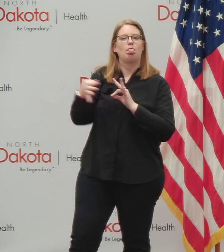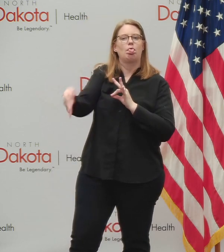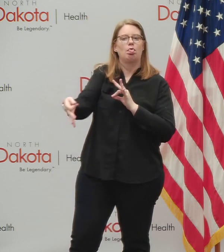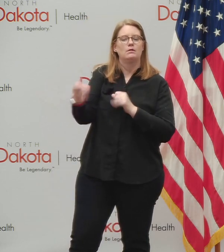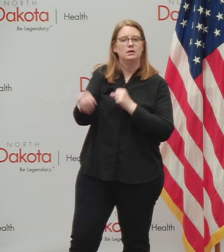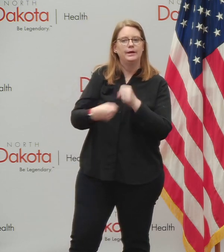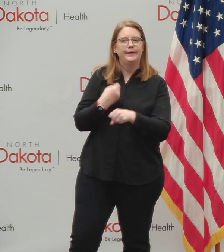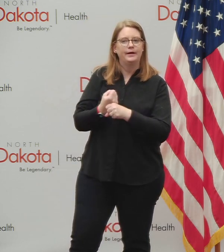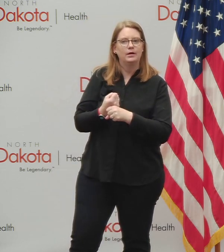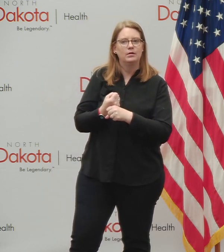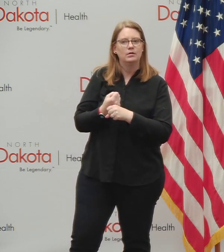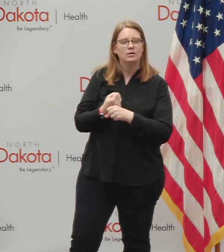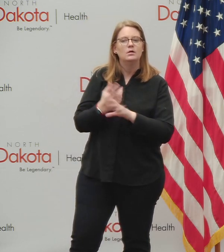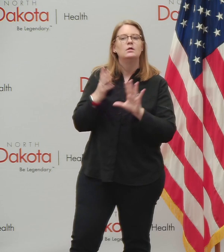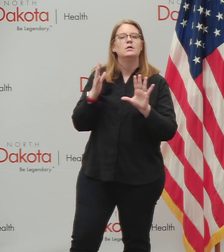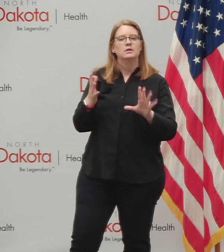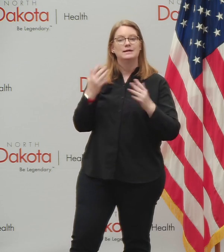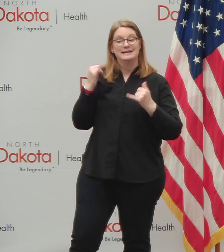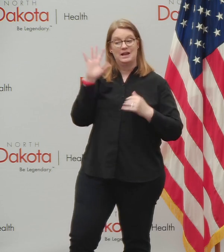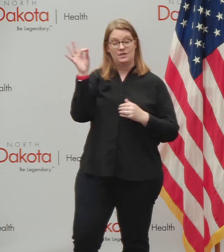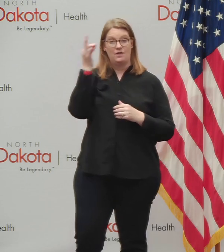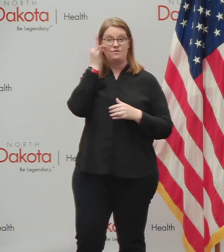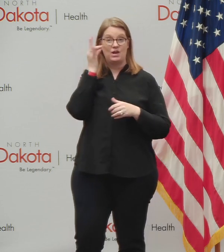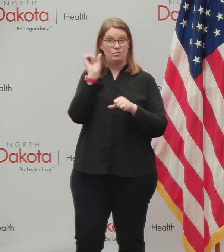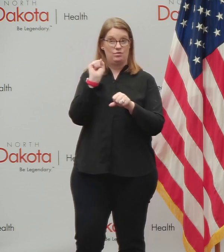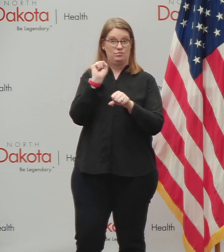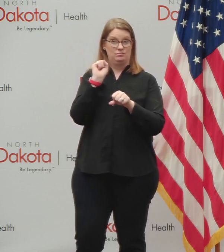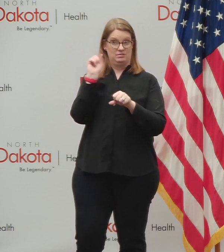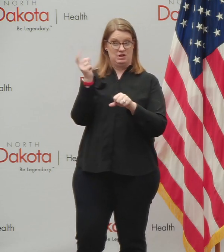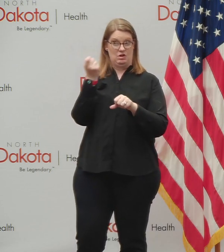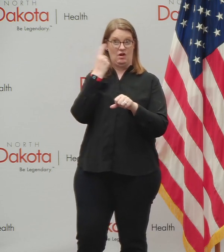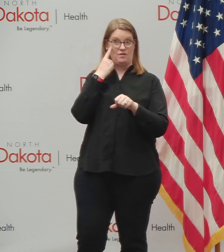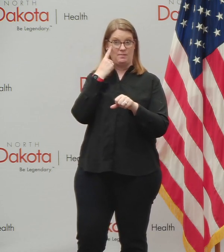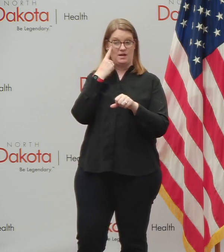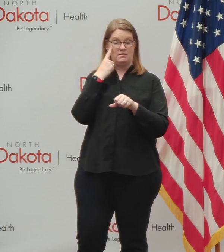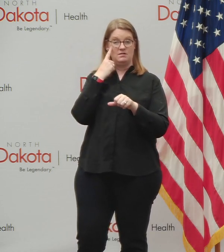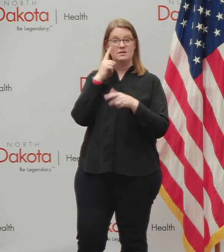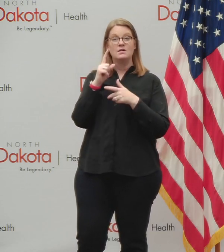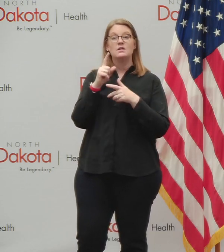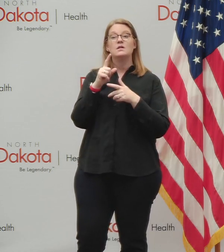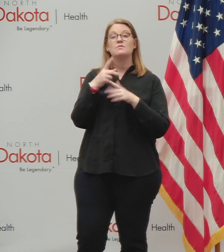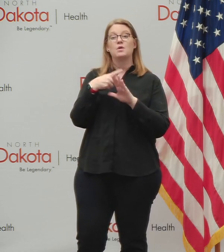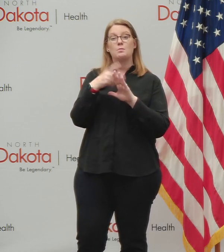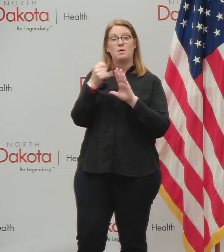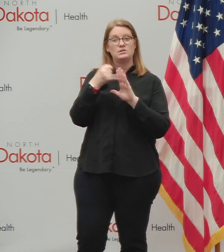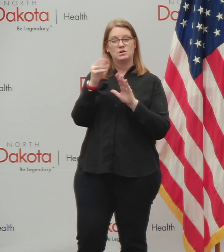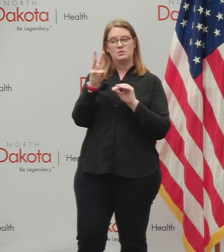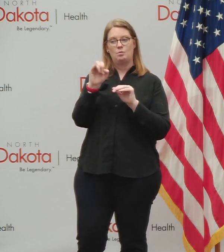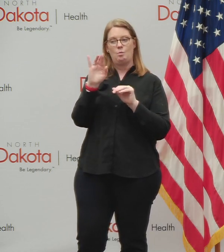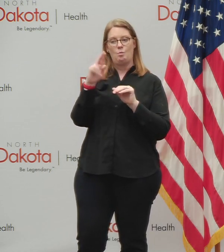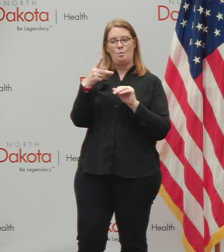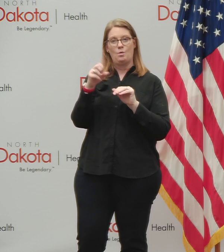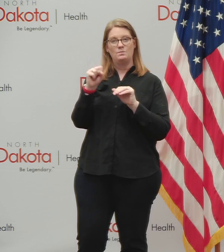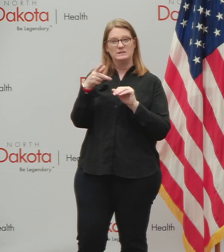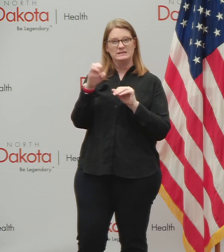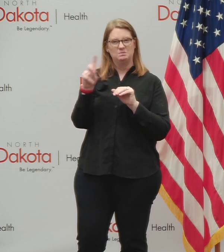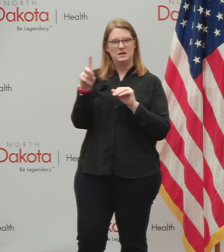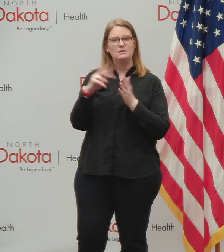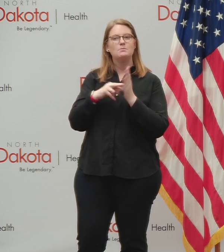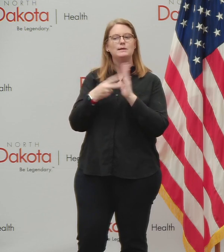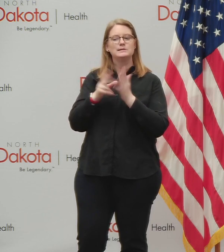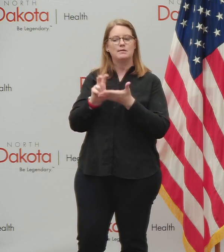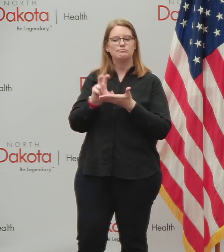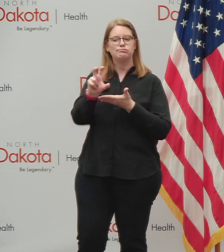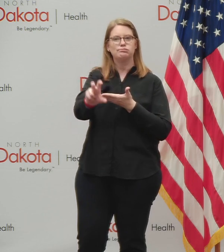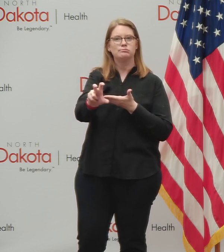manufacturing. Uh, federal government through project warp speed, uh, is investing, uh, in the manufacturer. And so we